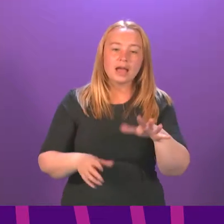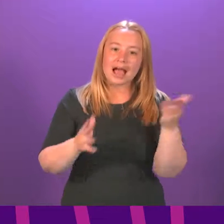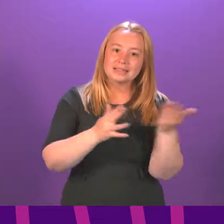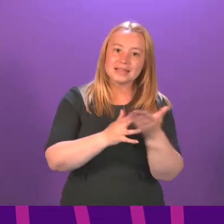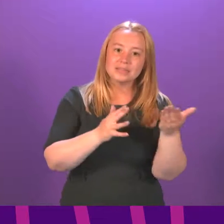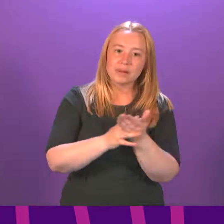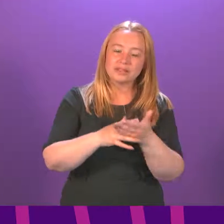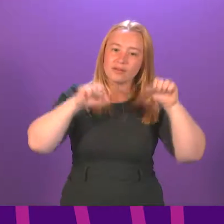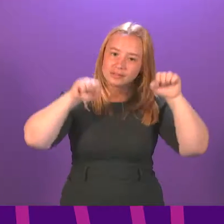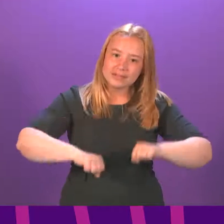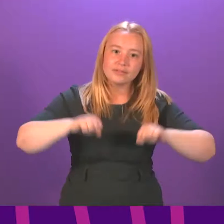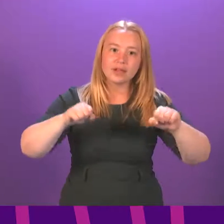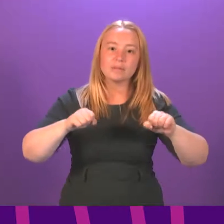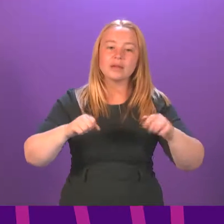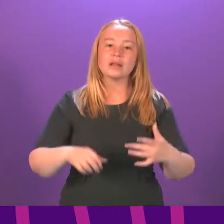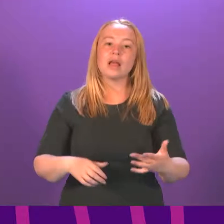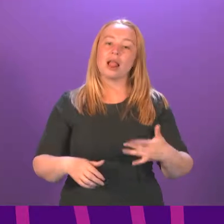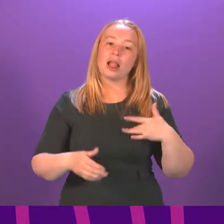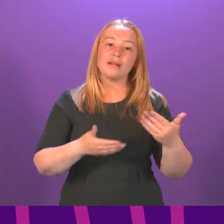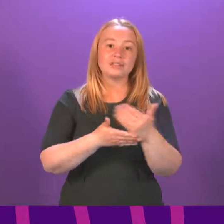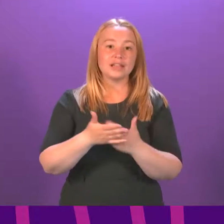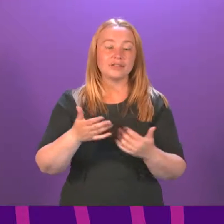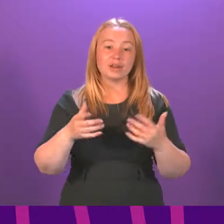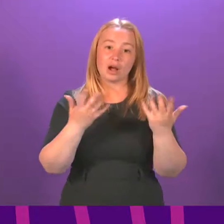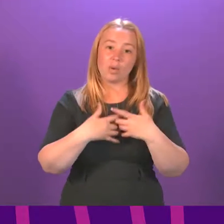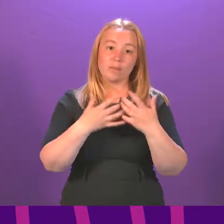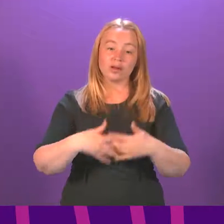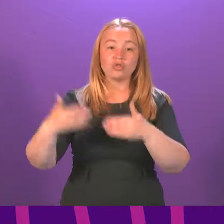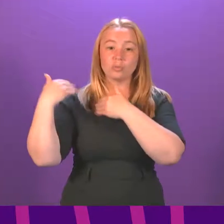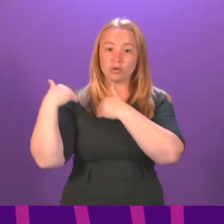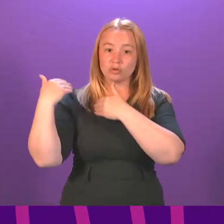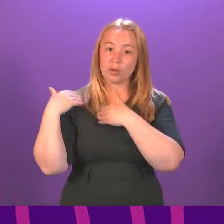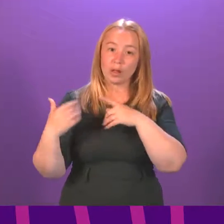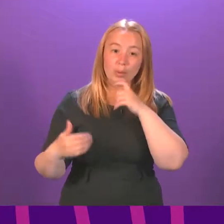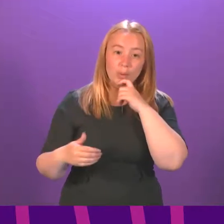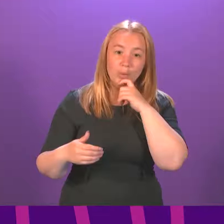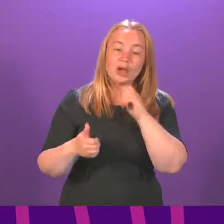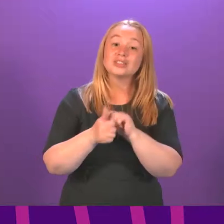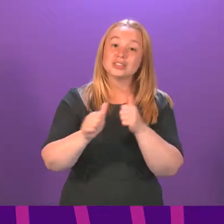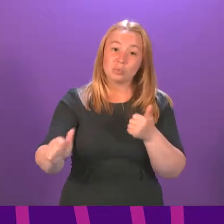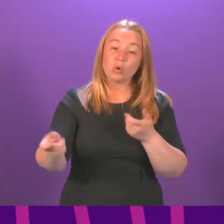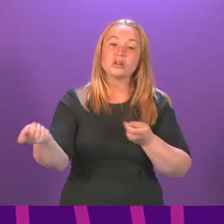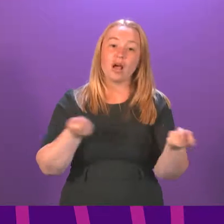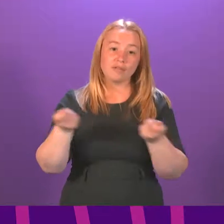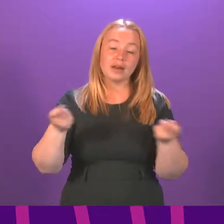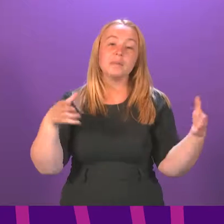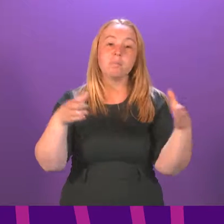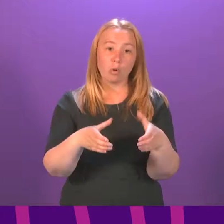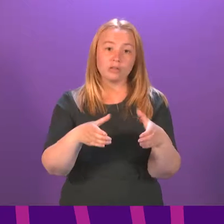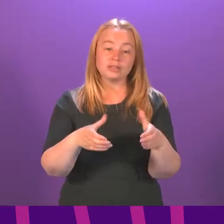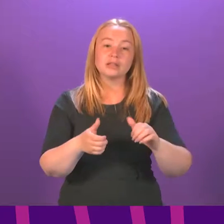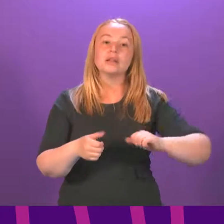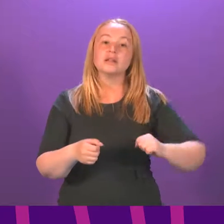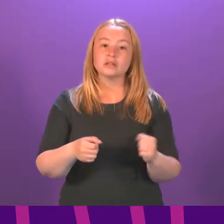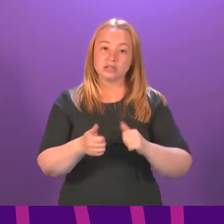The provision of life-saving equipment such as defibrillators is the responsibility of individual sporting governing bodies. Sports